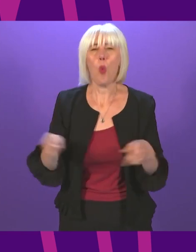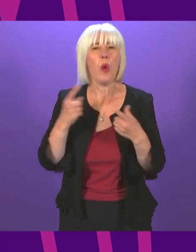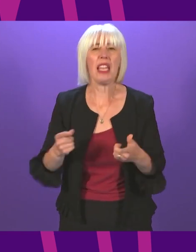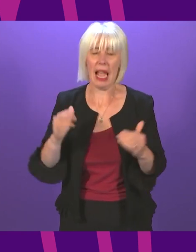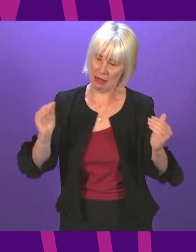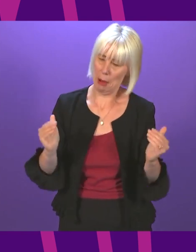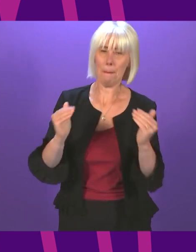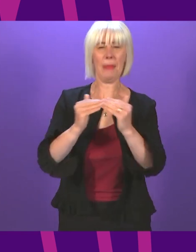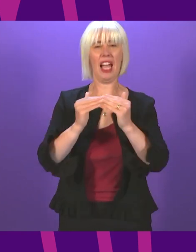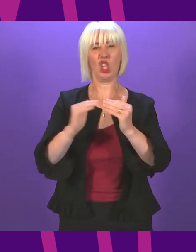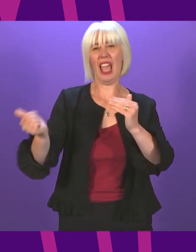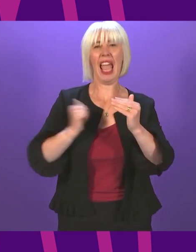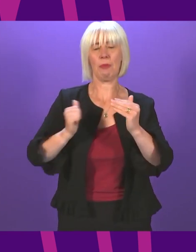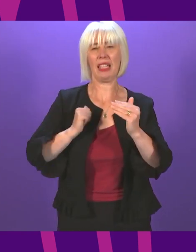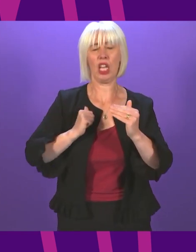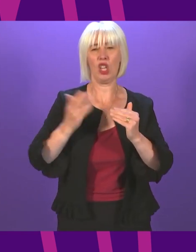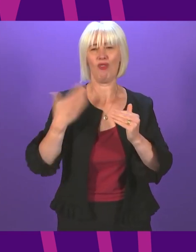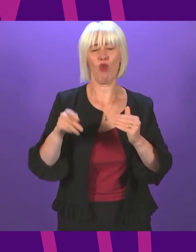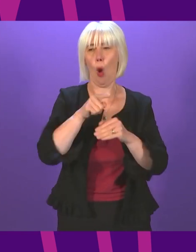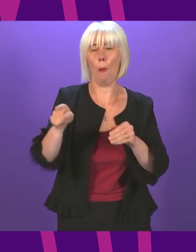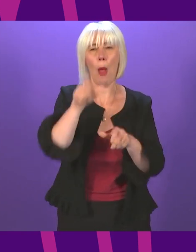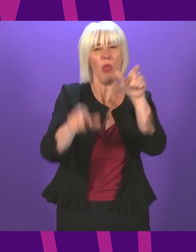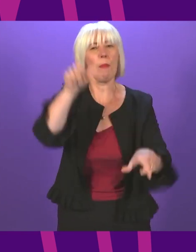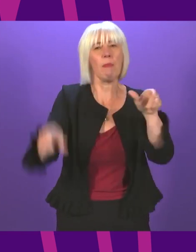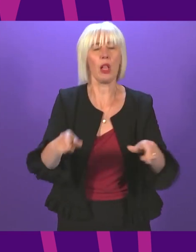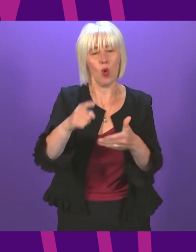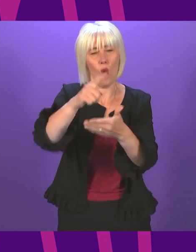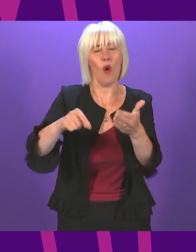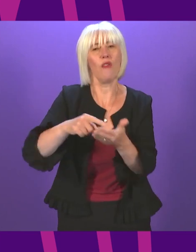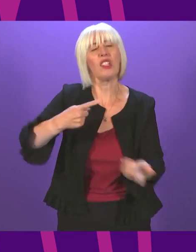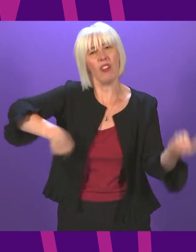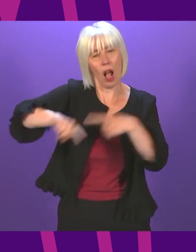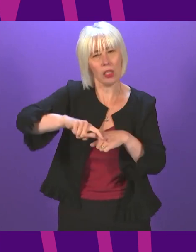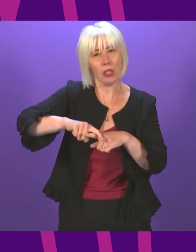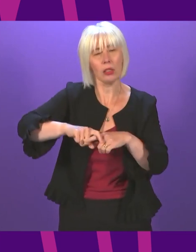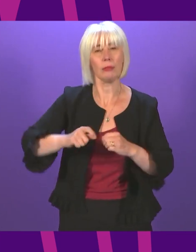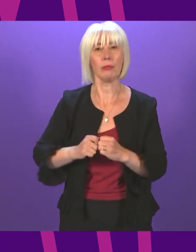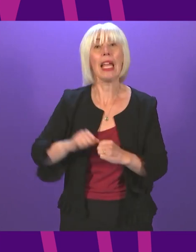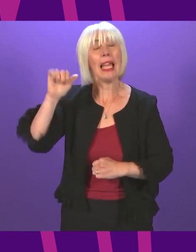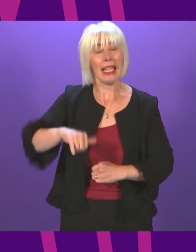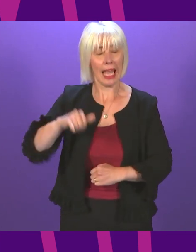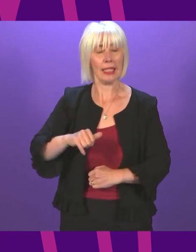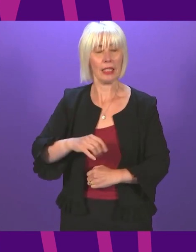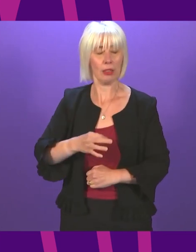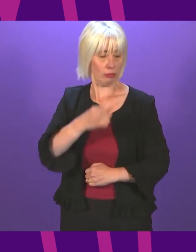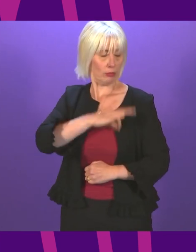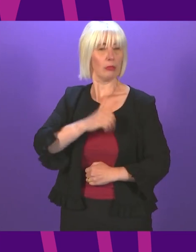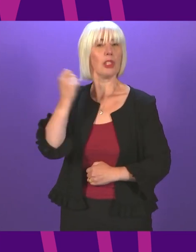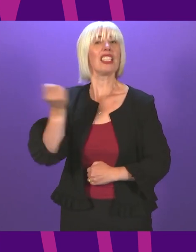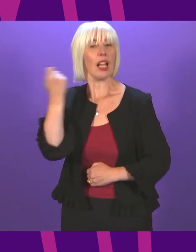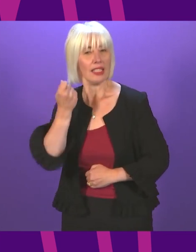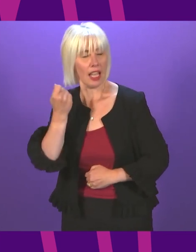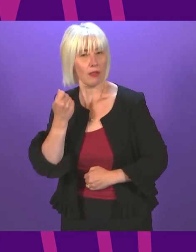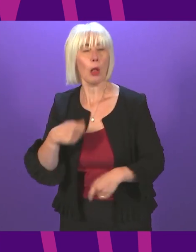of those we serve. And just as we can all and should all take some credit for our successes, we all must bear some